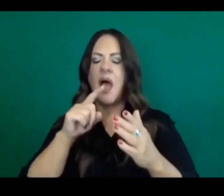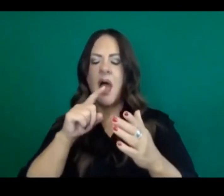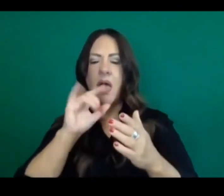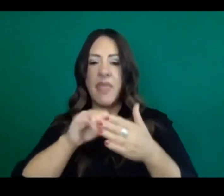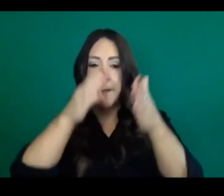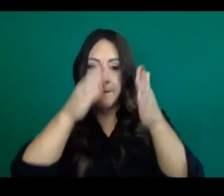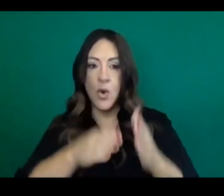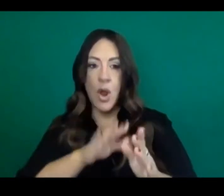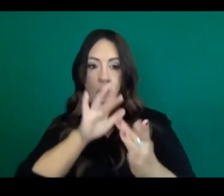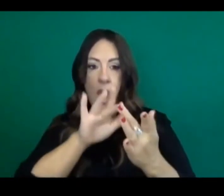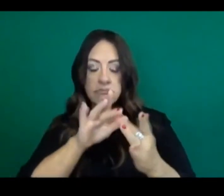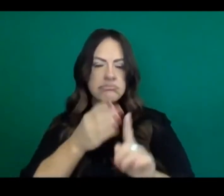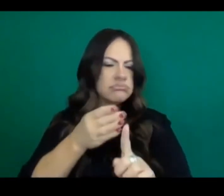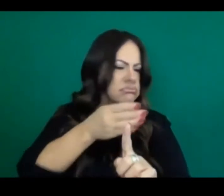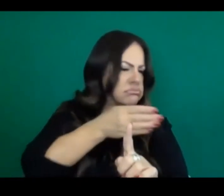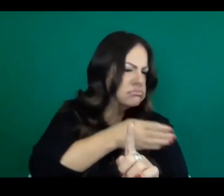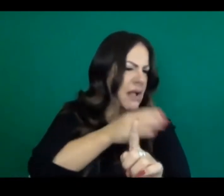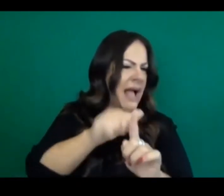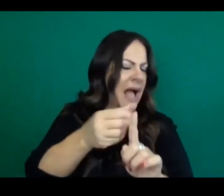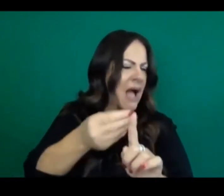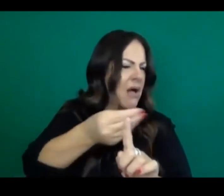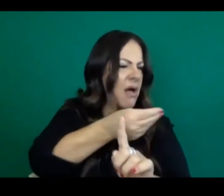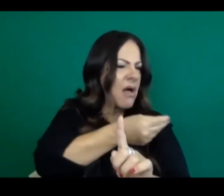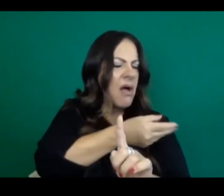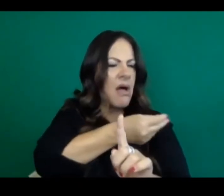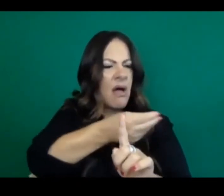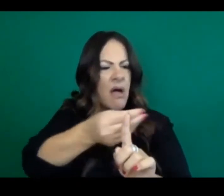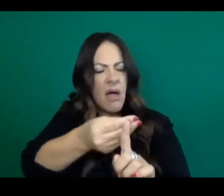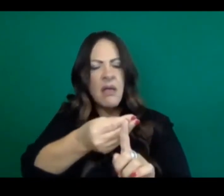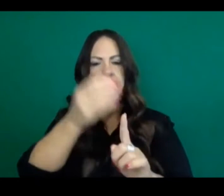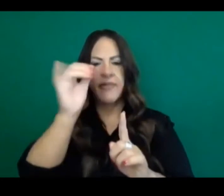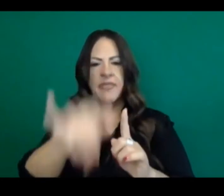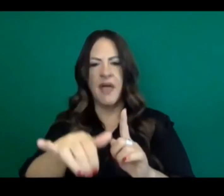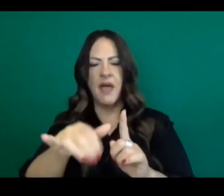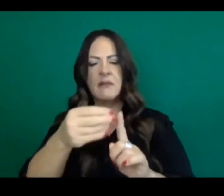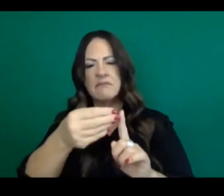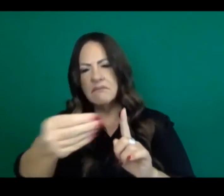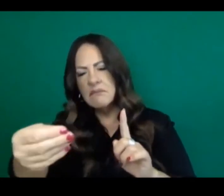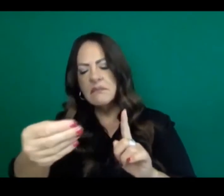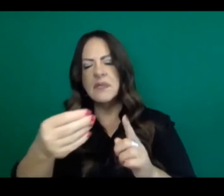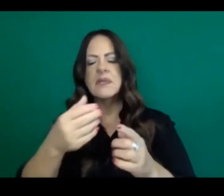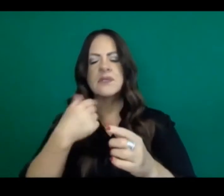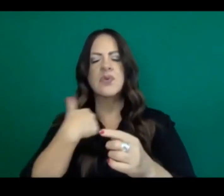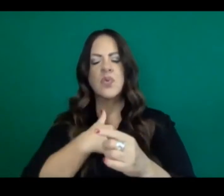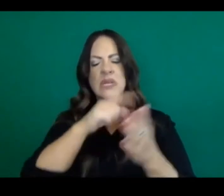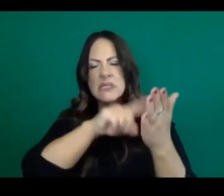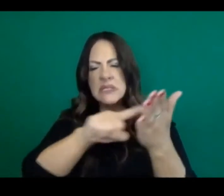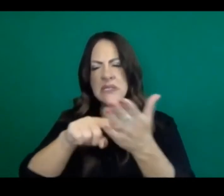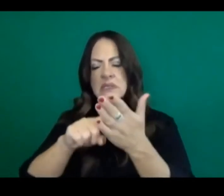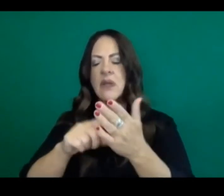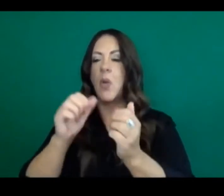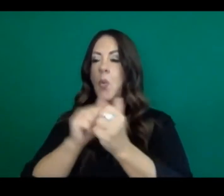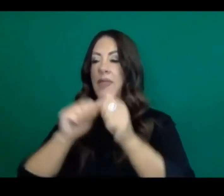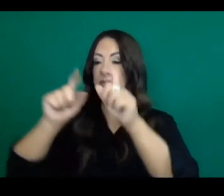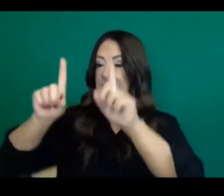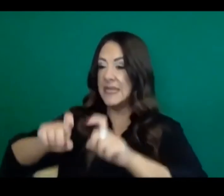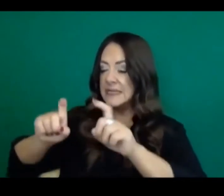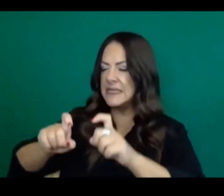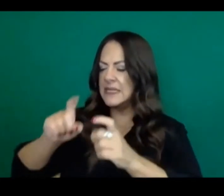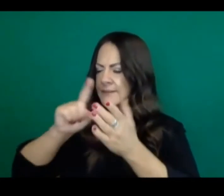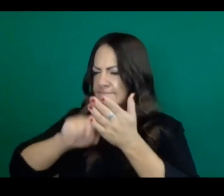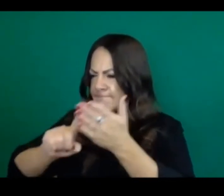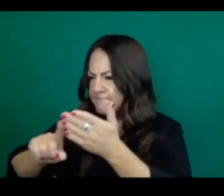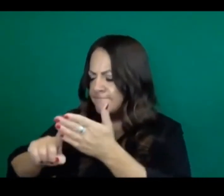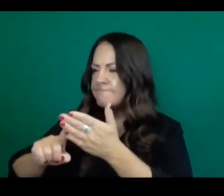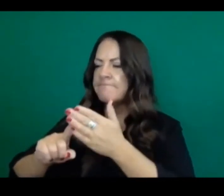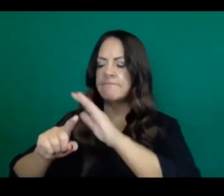support of isolation. It incorporates within these two metrics details around testing and testing capacity within